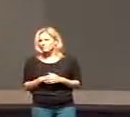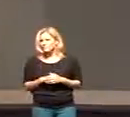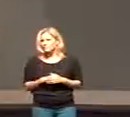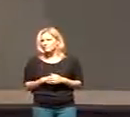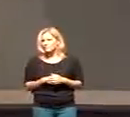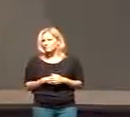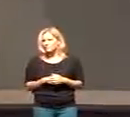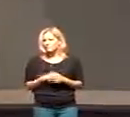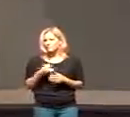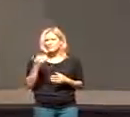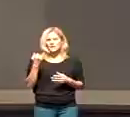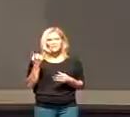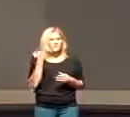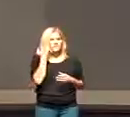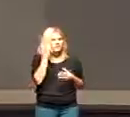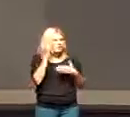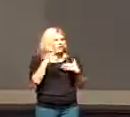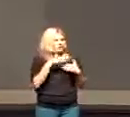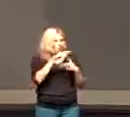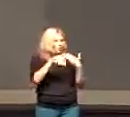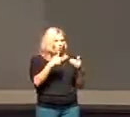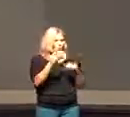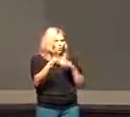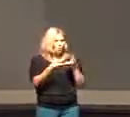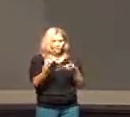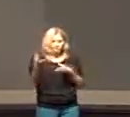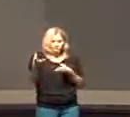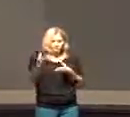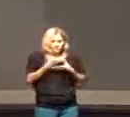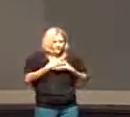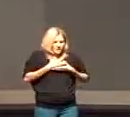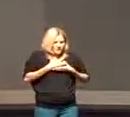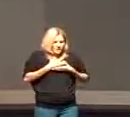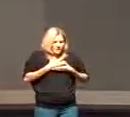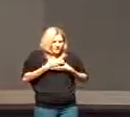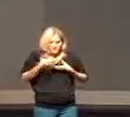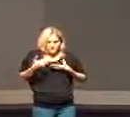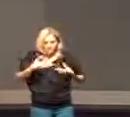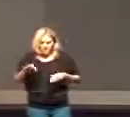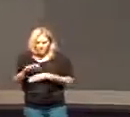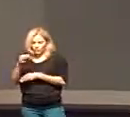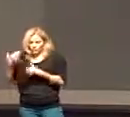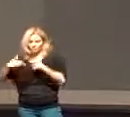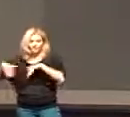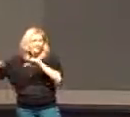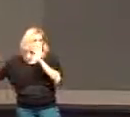if we gain the whole world yet forfeit our soul